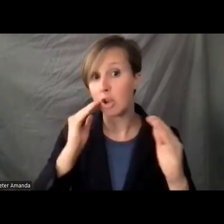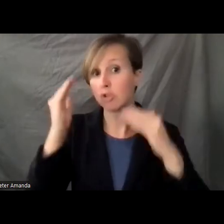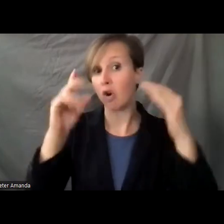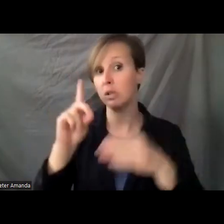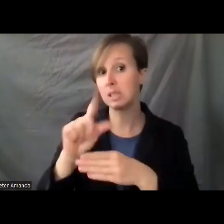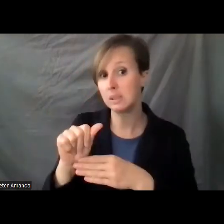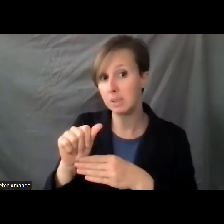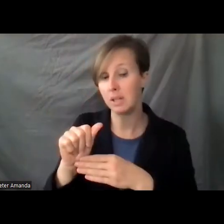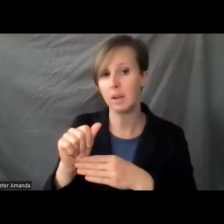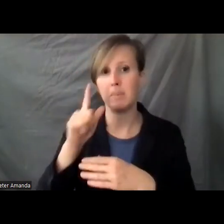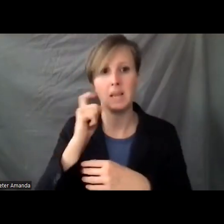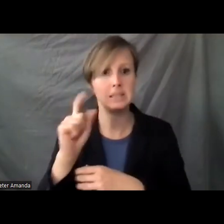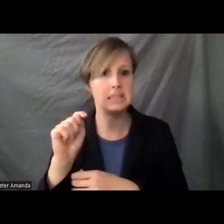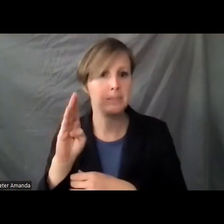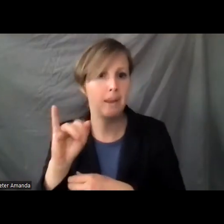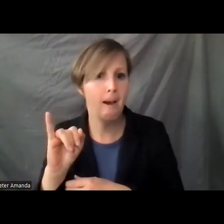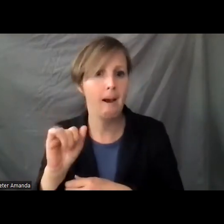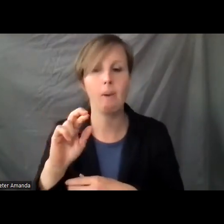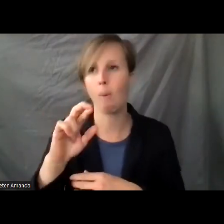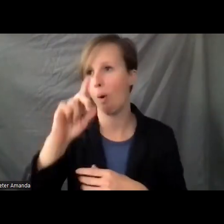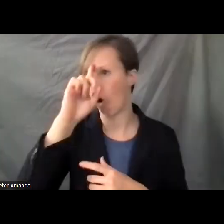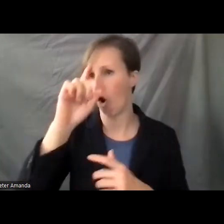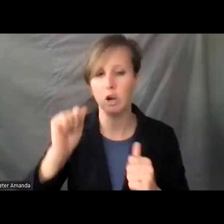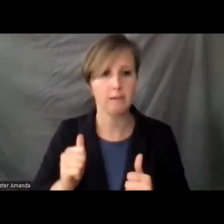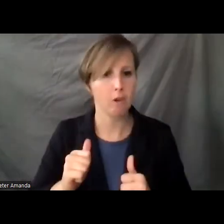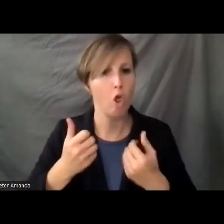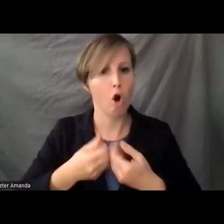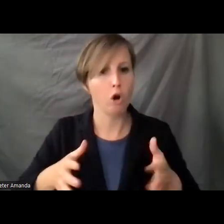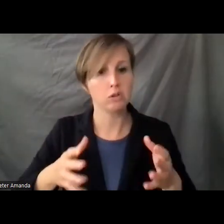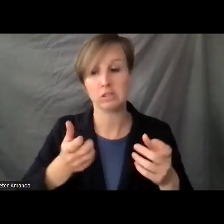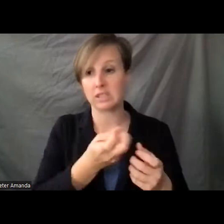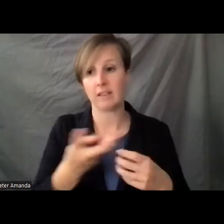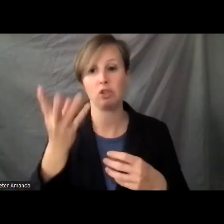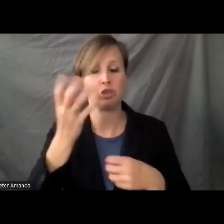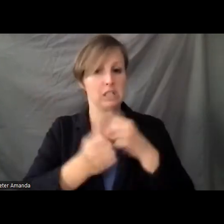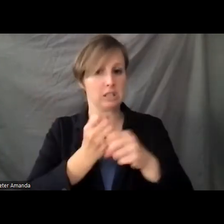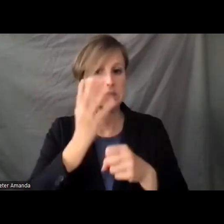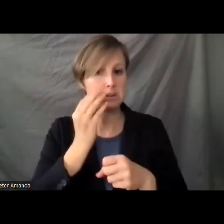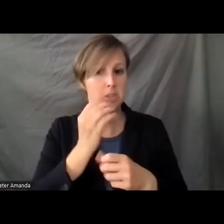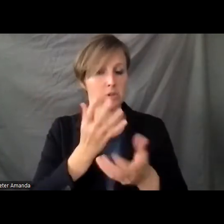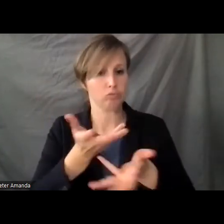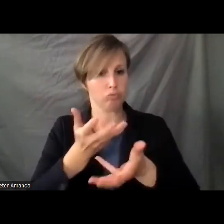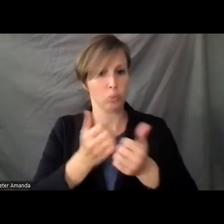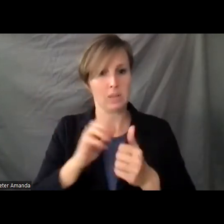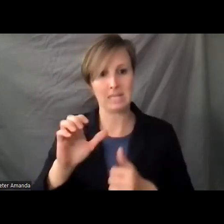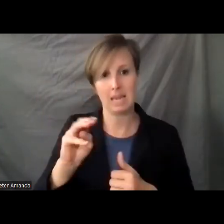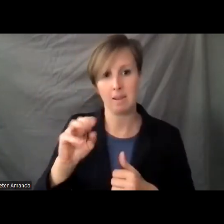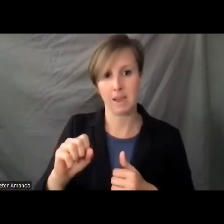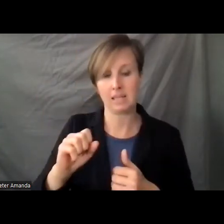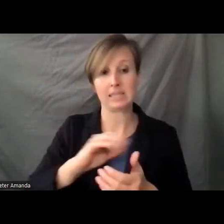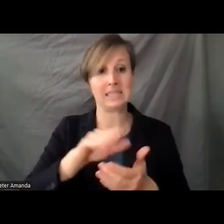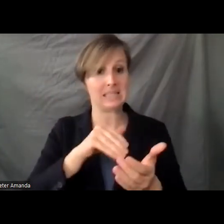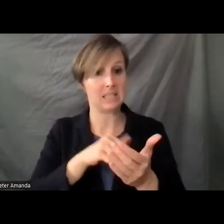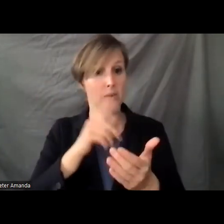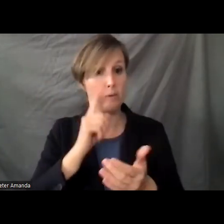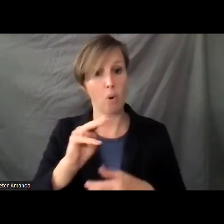on traumatic brain injury or cognitive losses, with several years of experience dealing directly with CMS, the Centers for Medicare and Medicaid